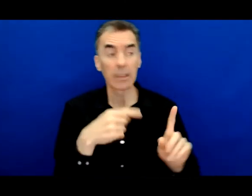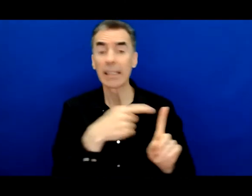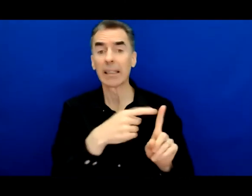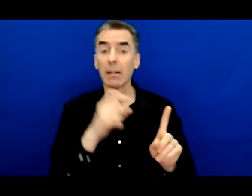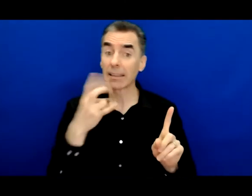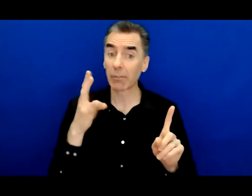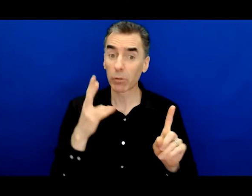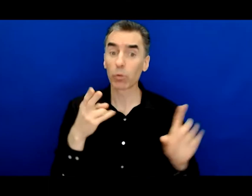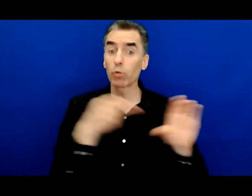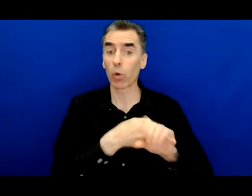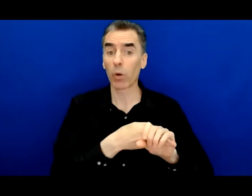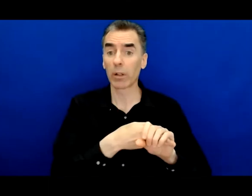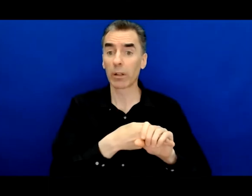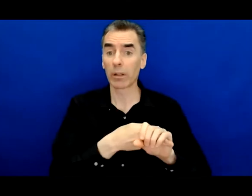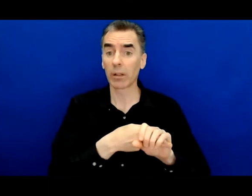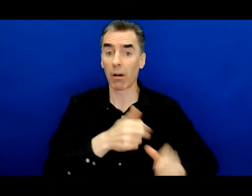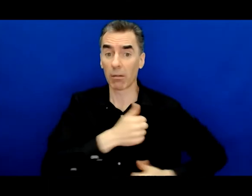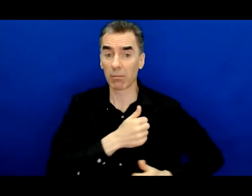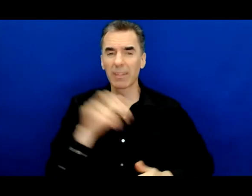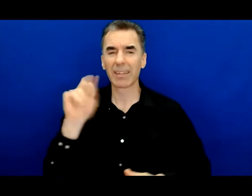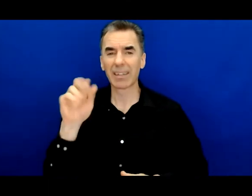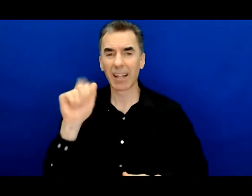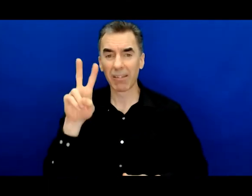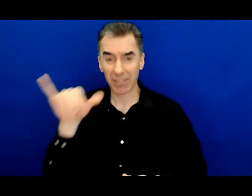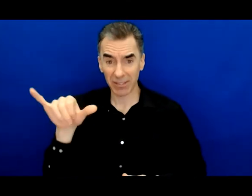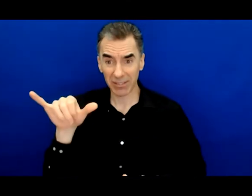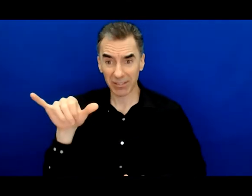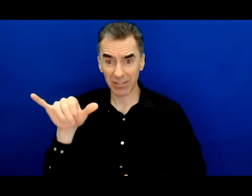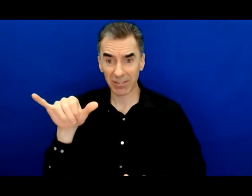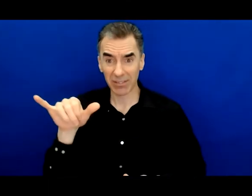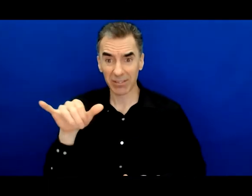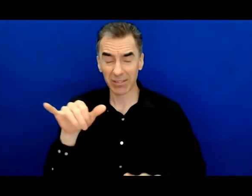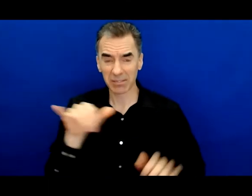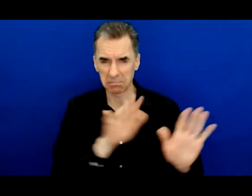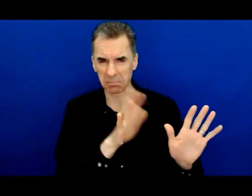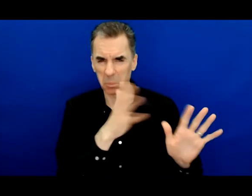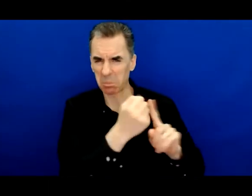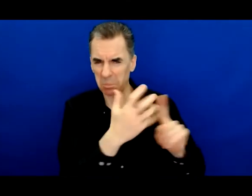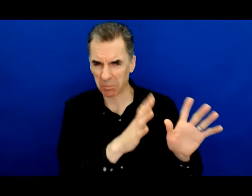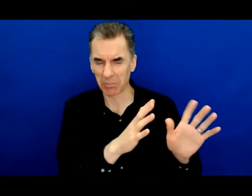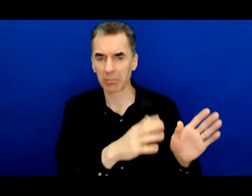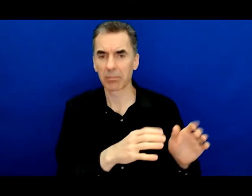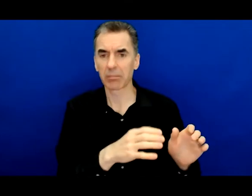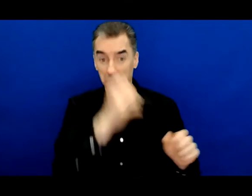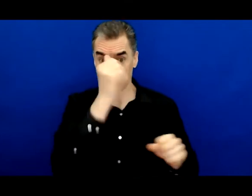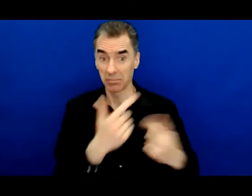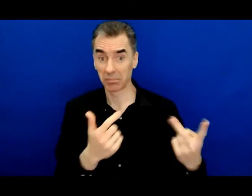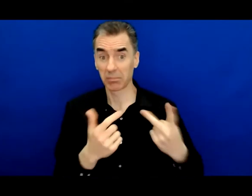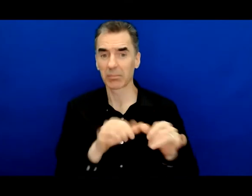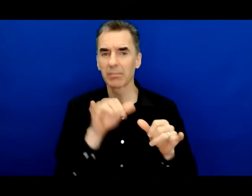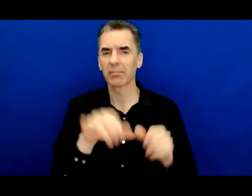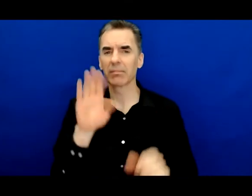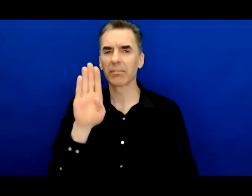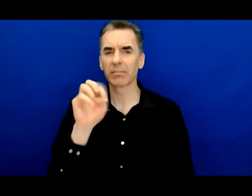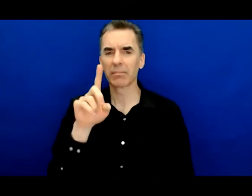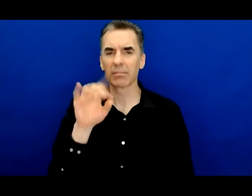the Navy that changed the trajectory of his life I'll talk about him in a second my younger brother and I stayed in Bedford-Stuyveson Brooklyn